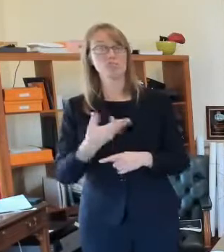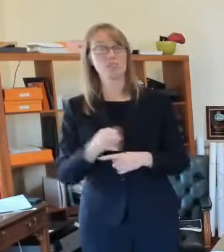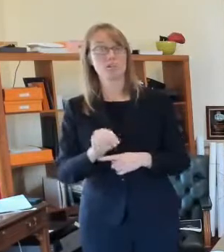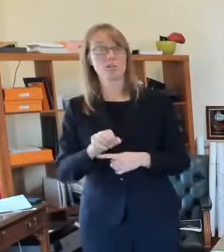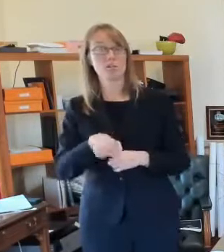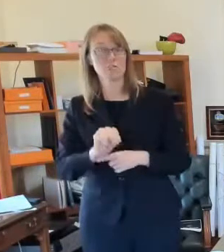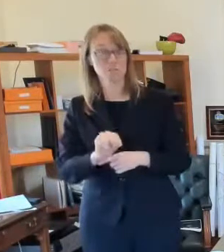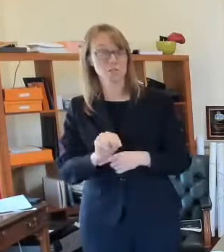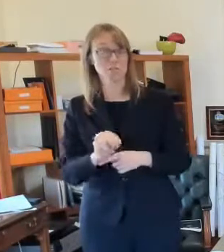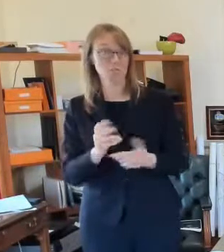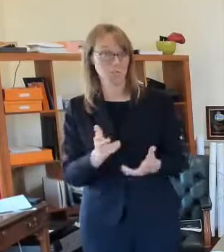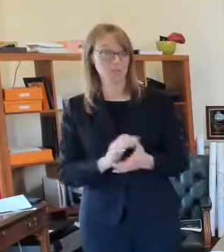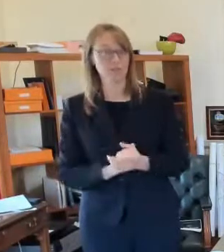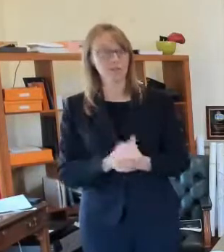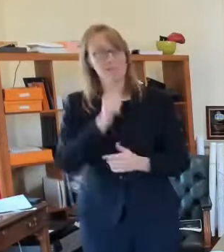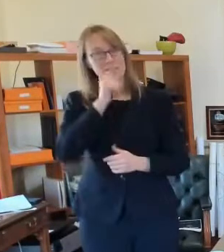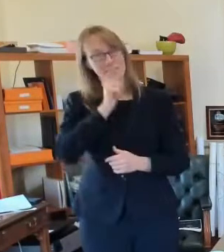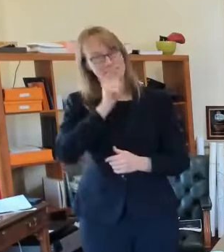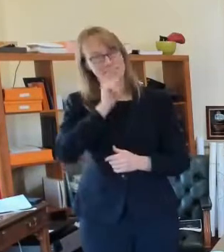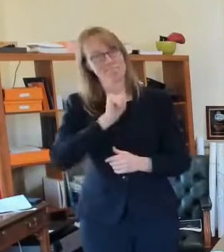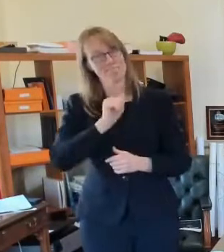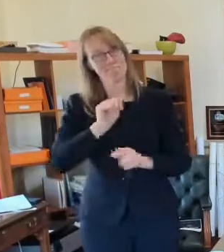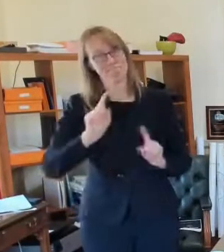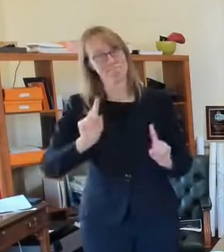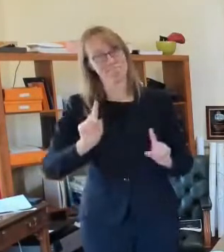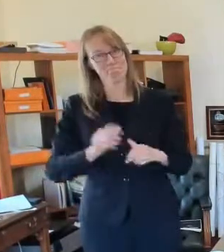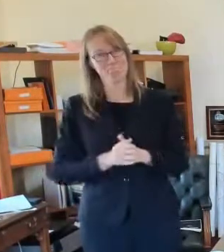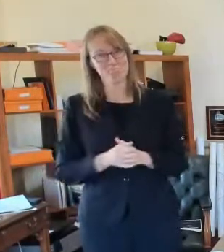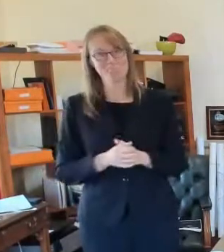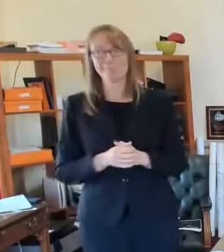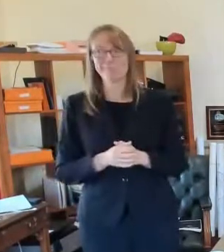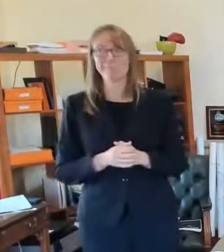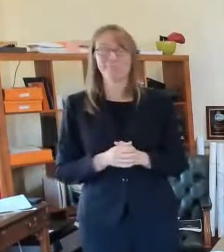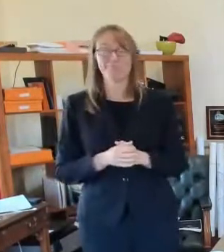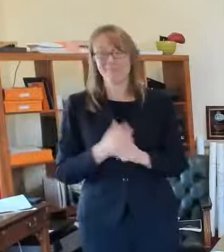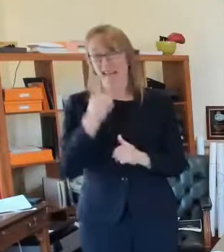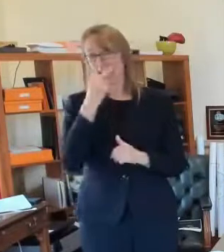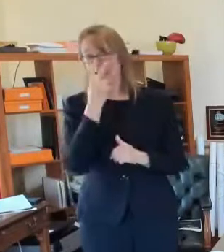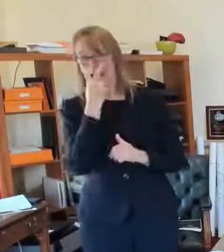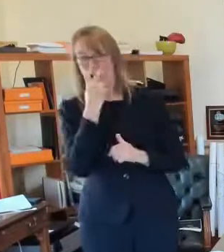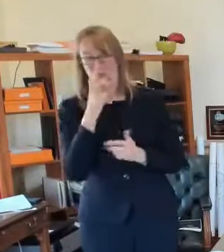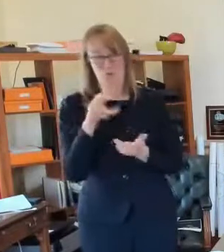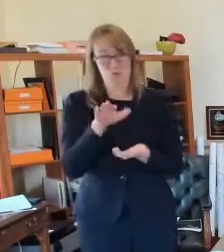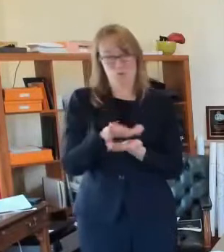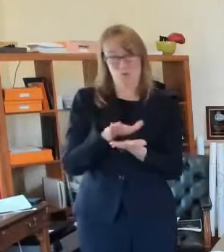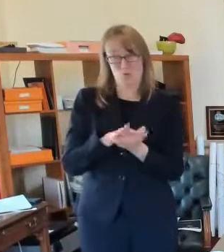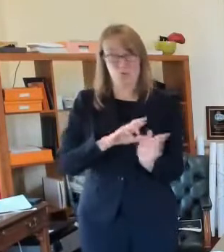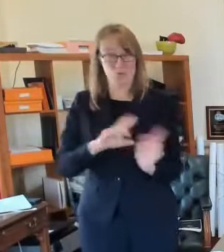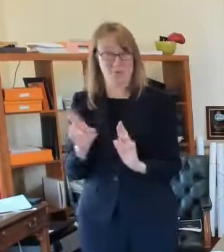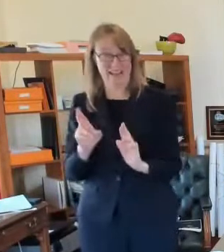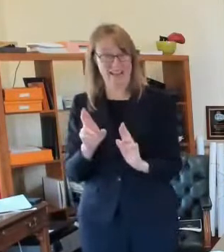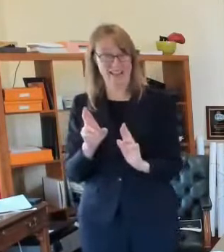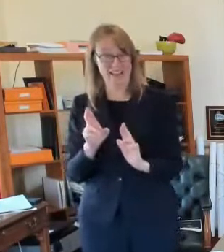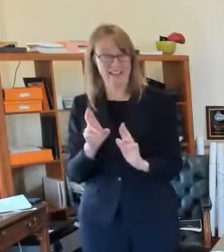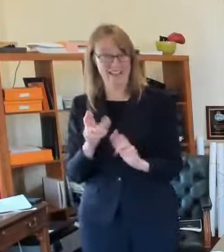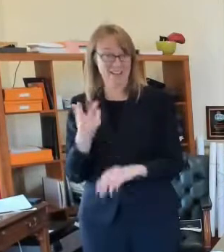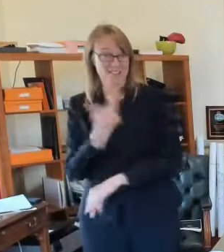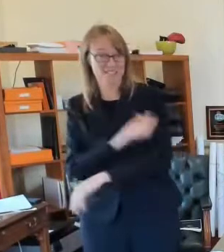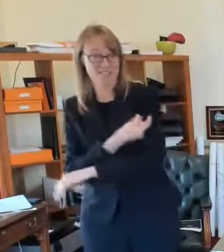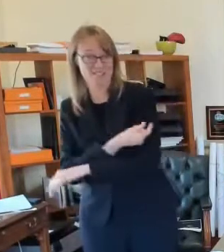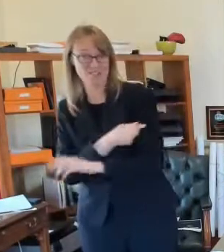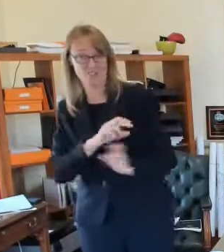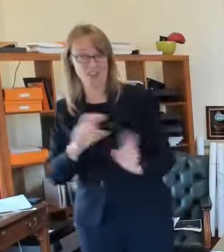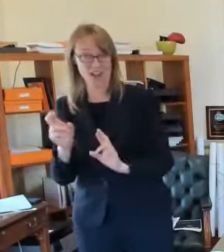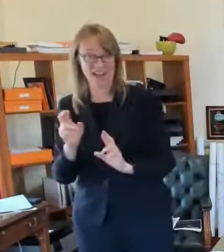doubt i don't think schools will get the vaccine by the beginning of the second semester which is you know what the few days after the first of the year